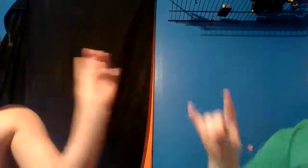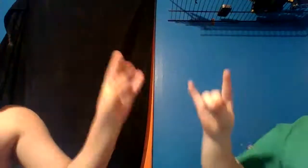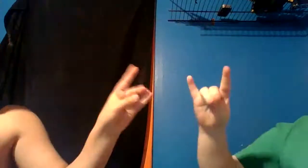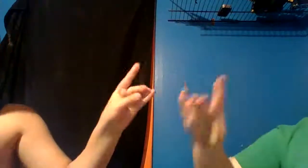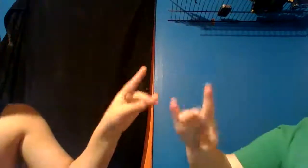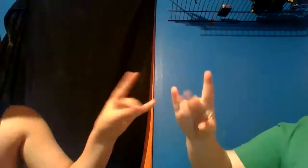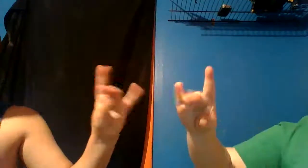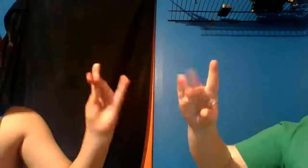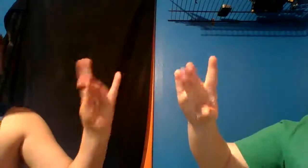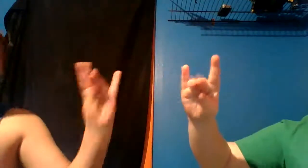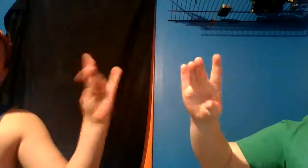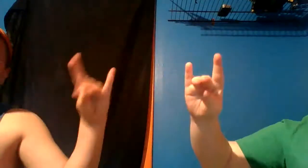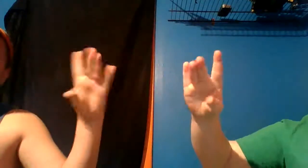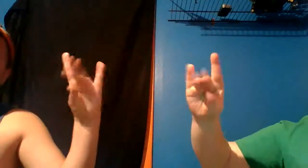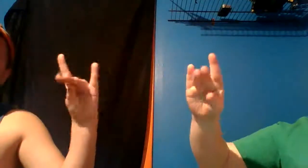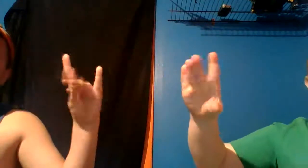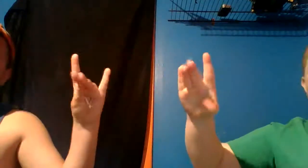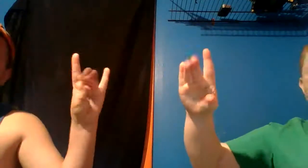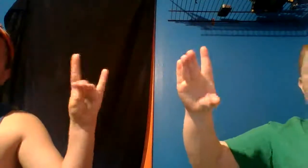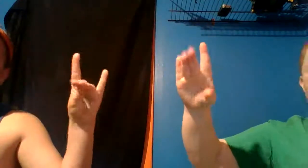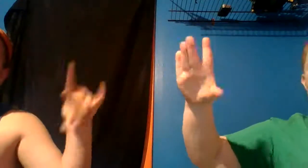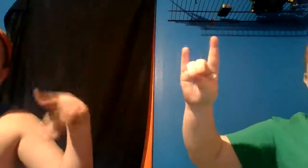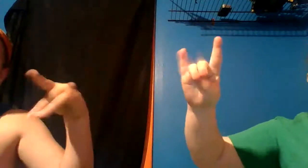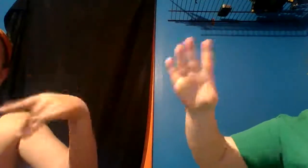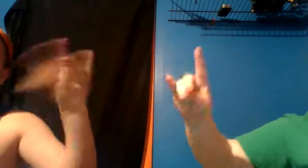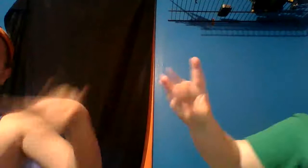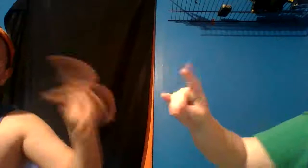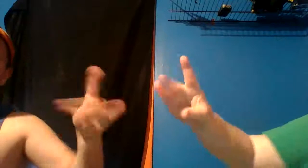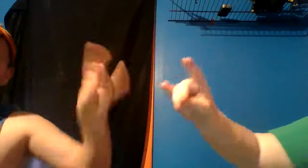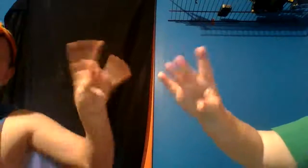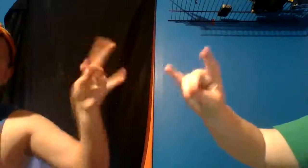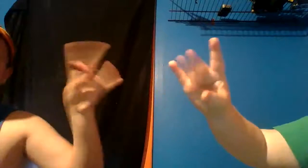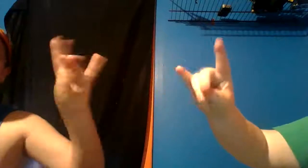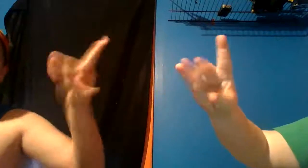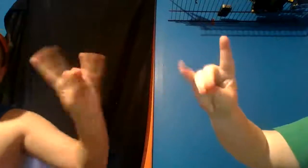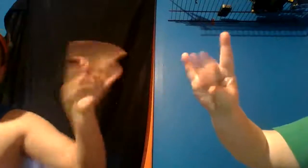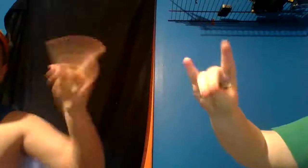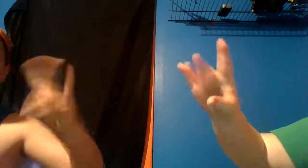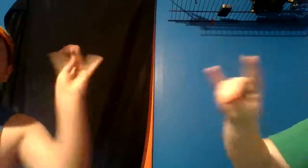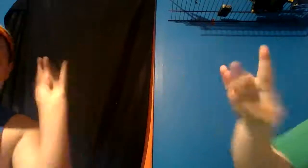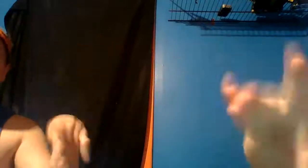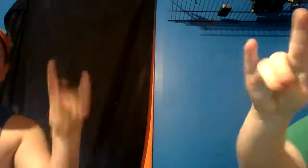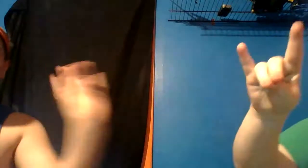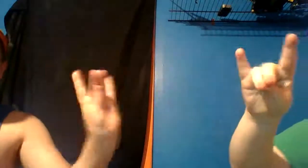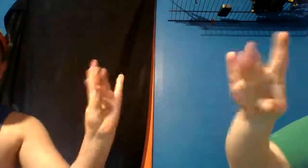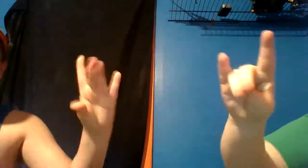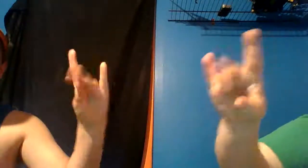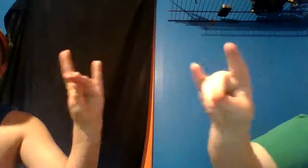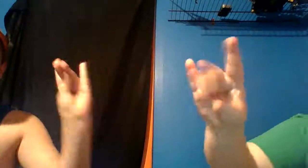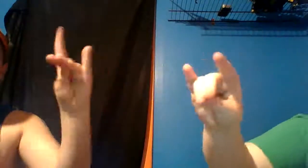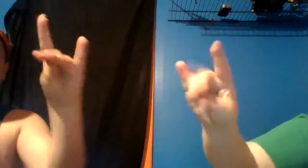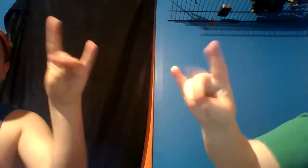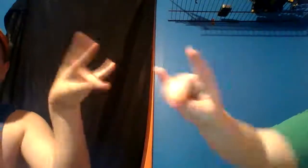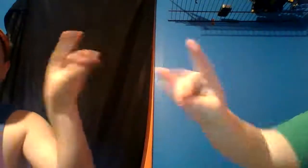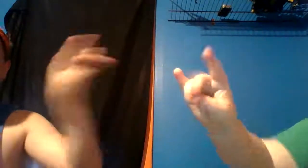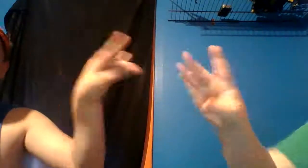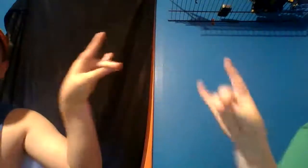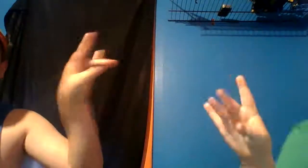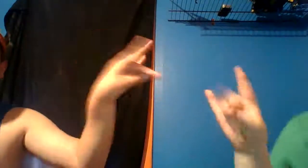I am the Glob-Glob-Gab-Galab. The Schwabble-Dabble-Wabble-Gabble-Flibble-Blabble-Blabble. I'm full of Schwibble-Glibbe